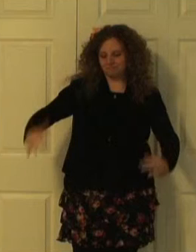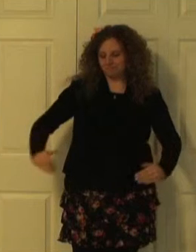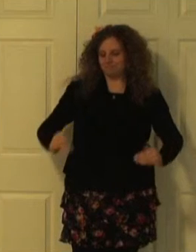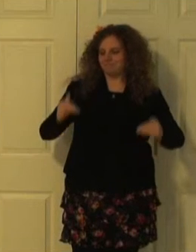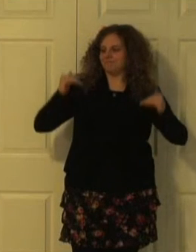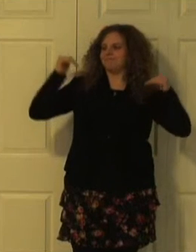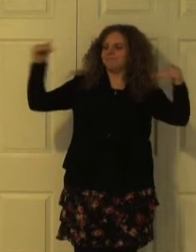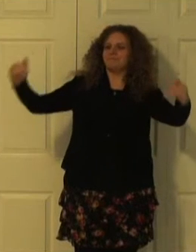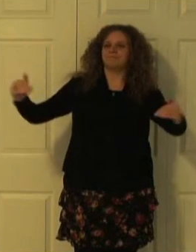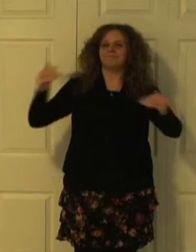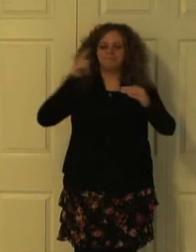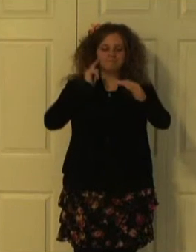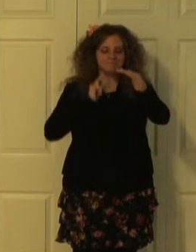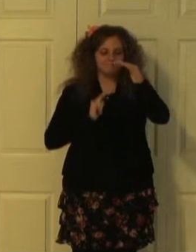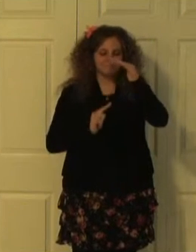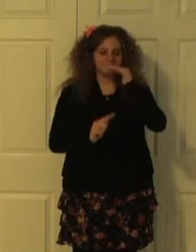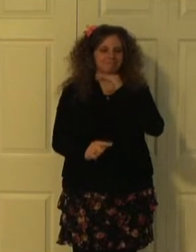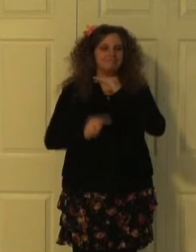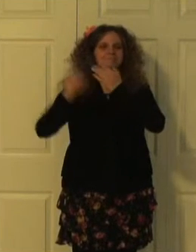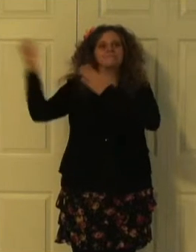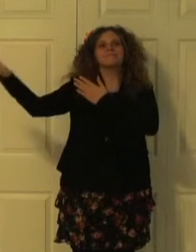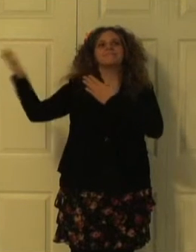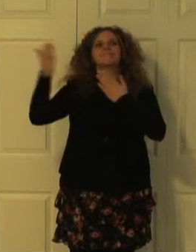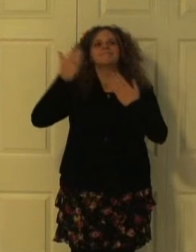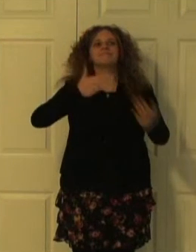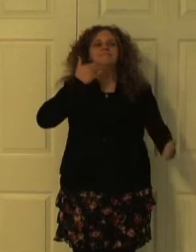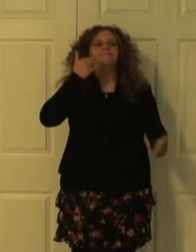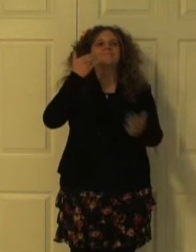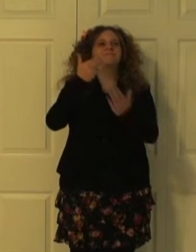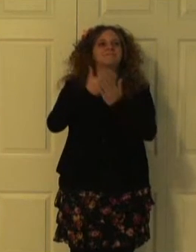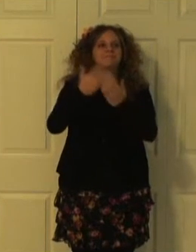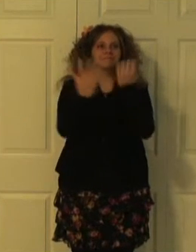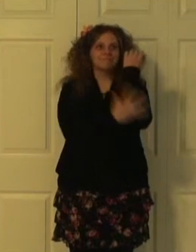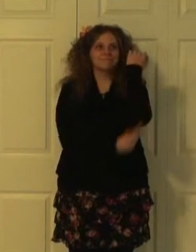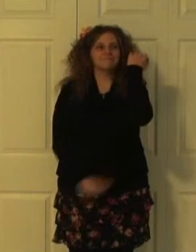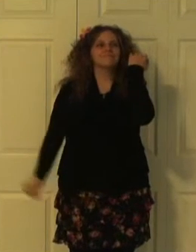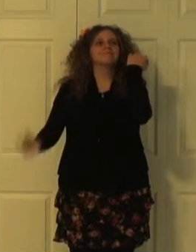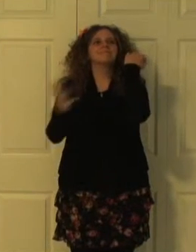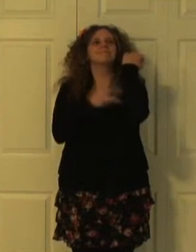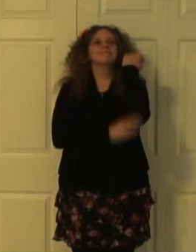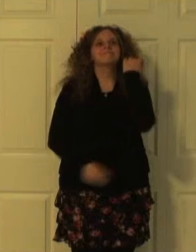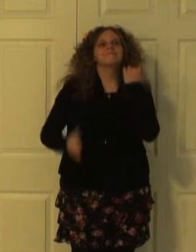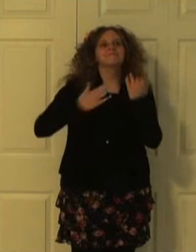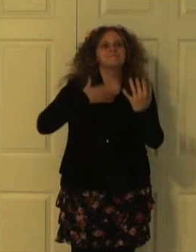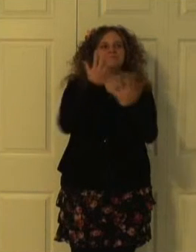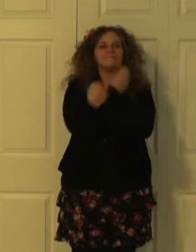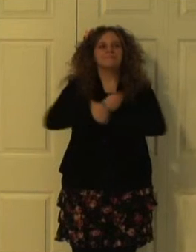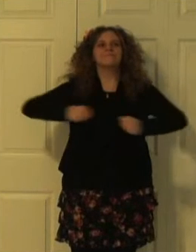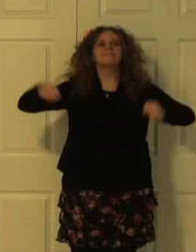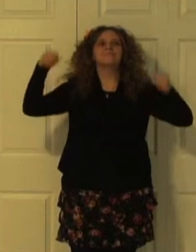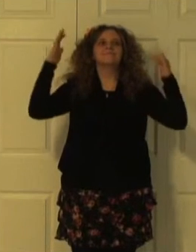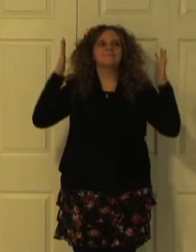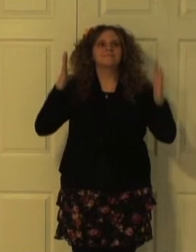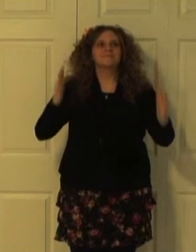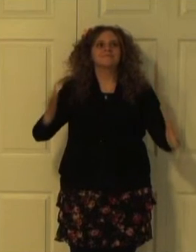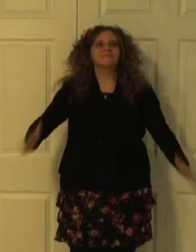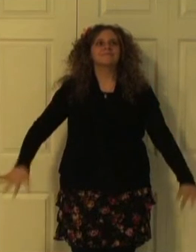the love of thee Brings goodness to the poor My Savior's